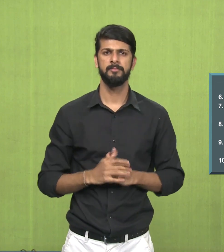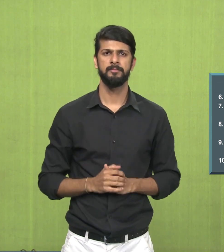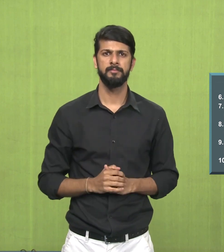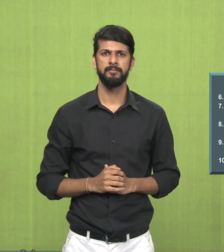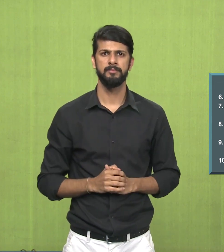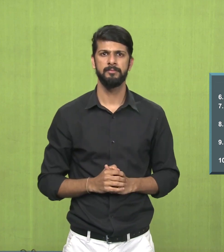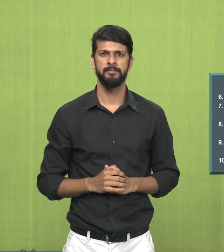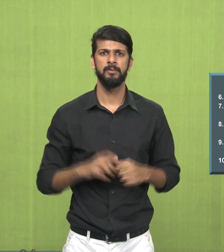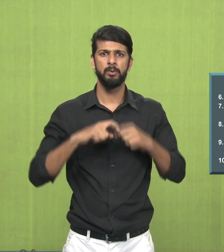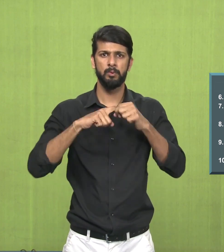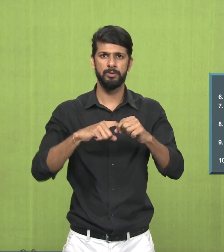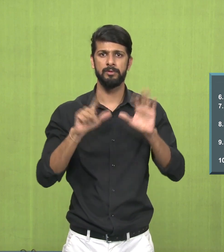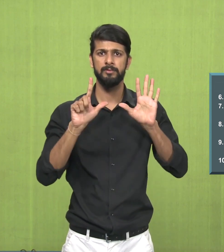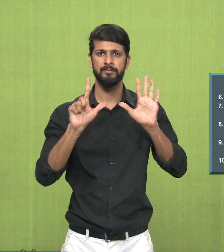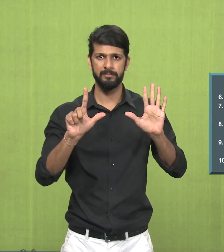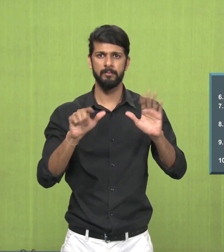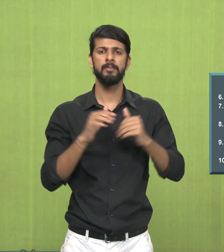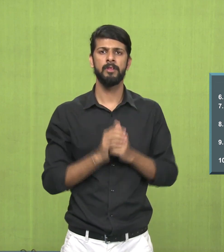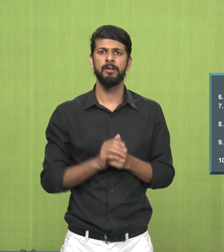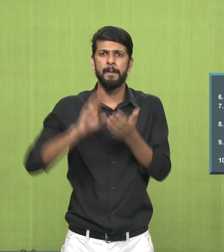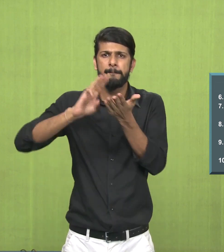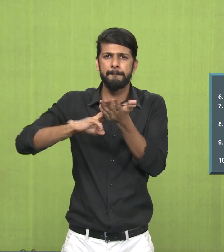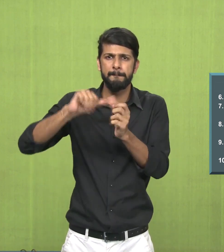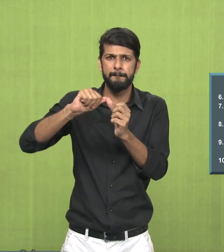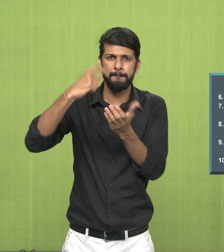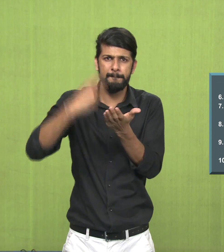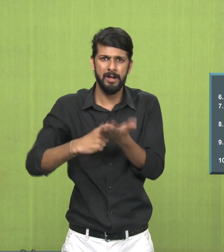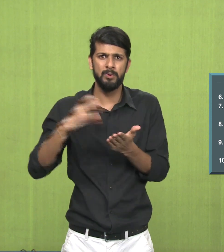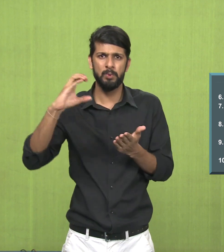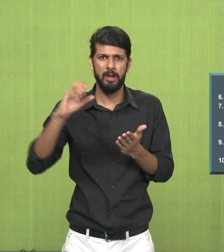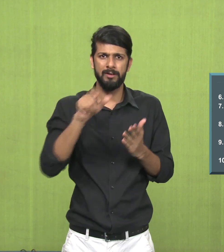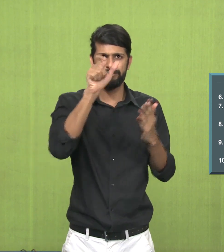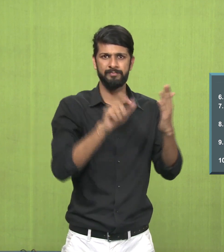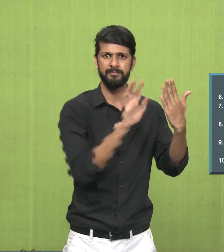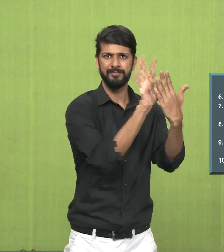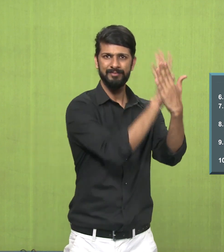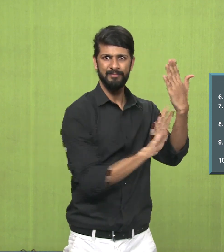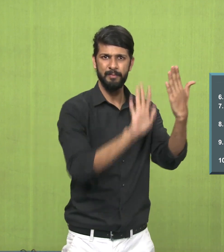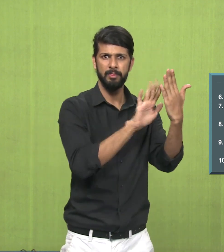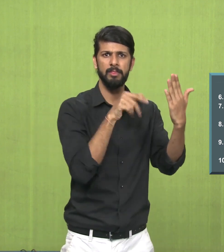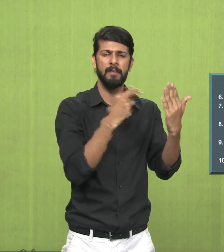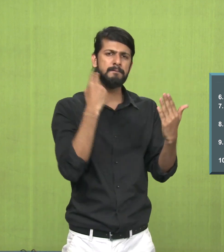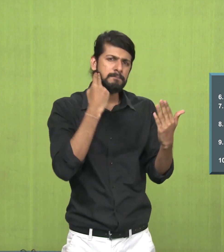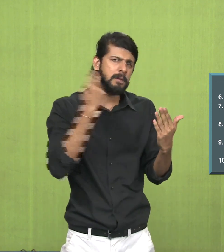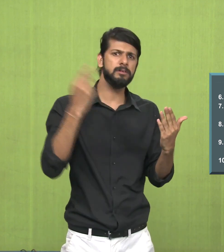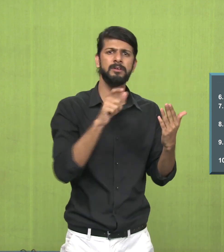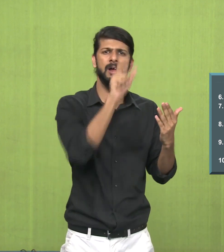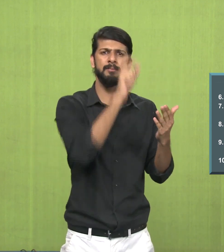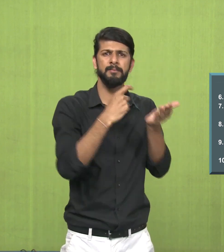Explain. Question number 7. Write in detail about the famous painting of M.A.R.